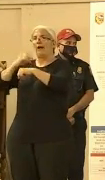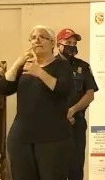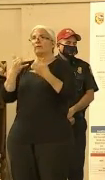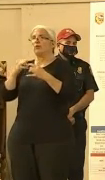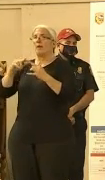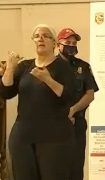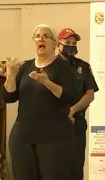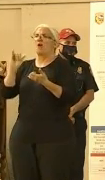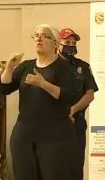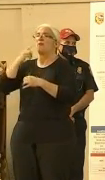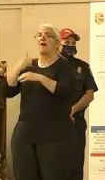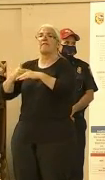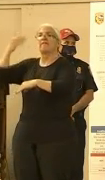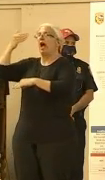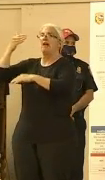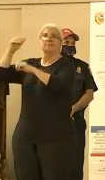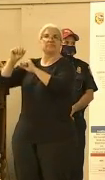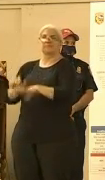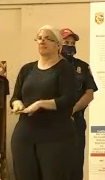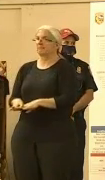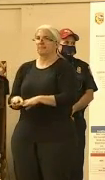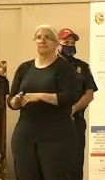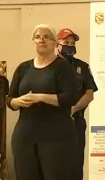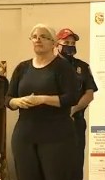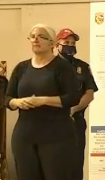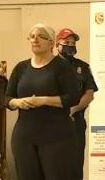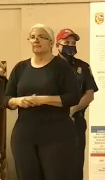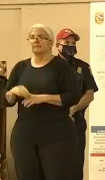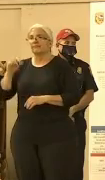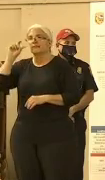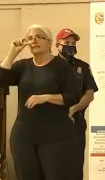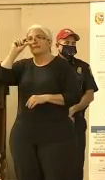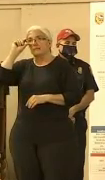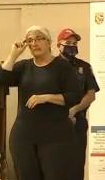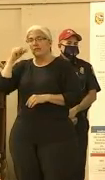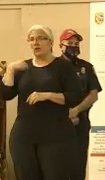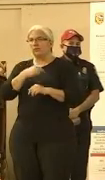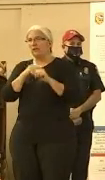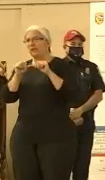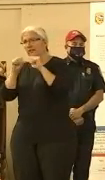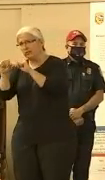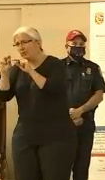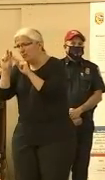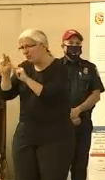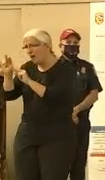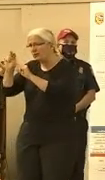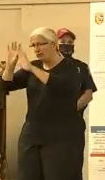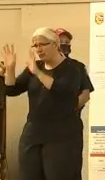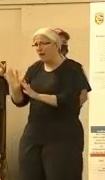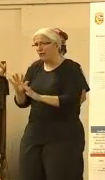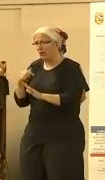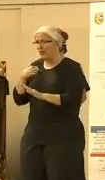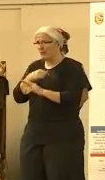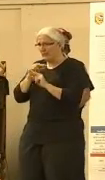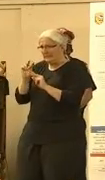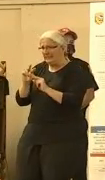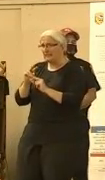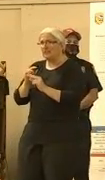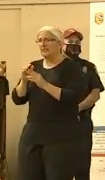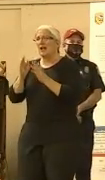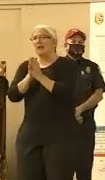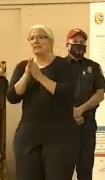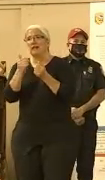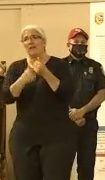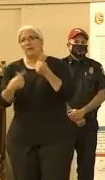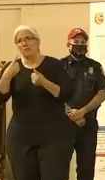So that's good news. Continue to keep watching that weather, though, and that's why I ask everybody. So as we know, it can be